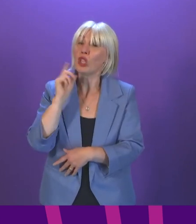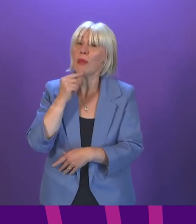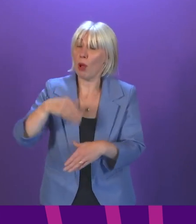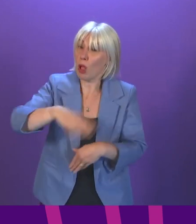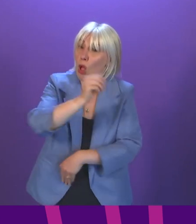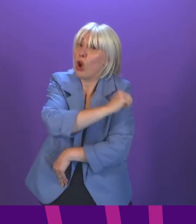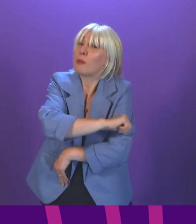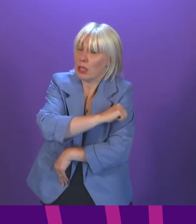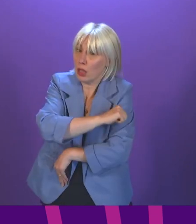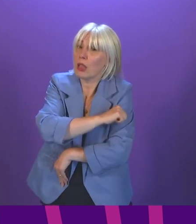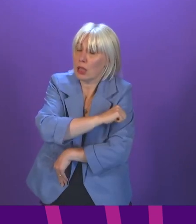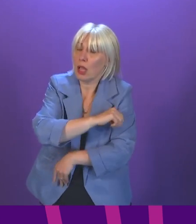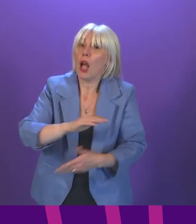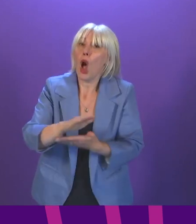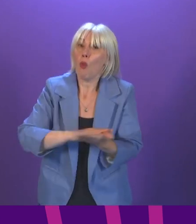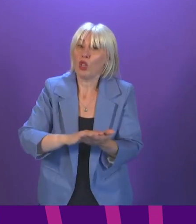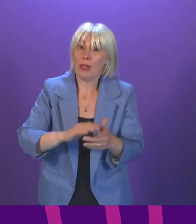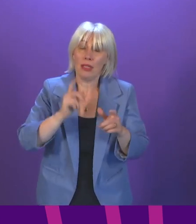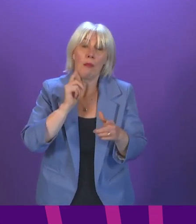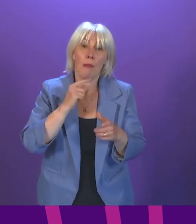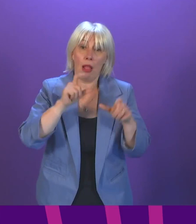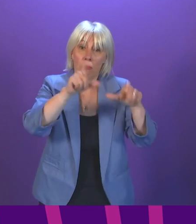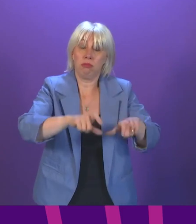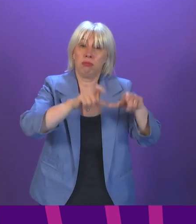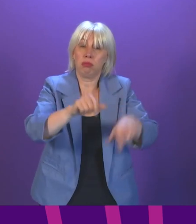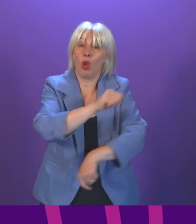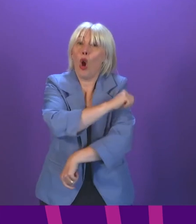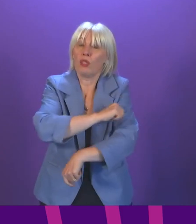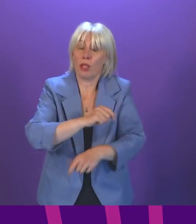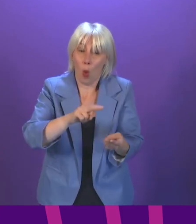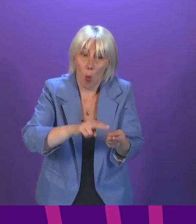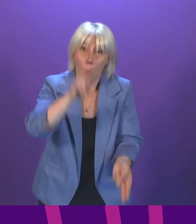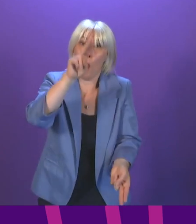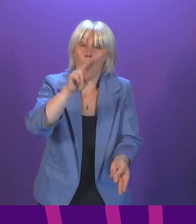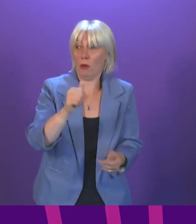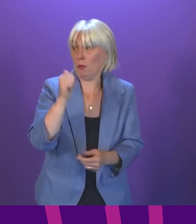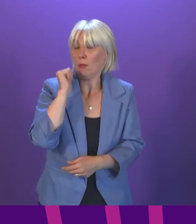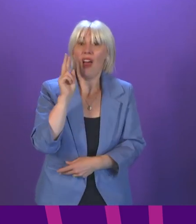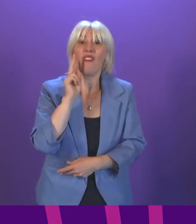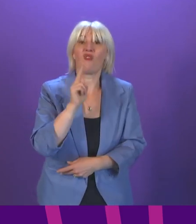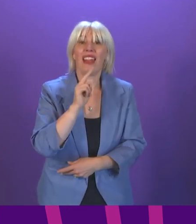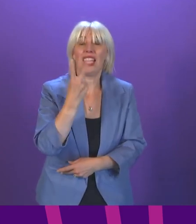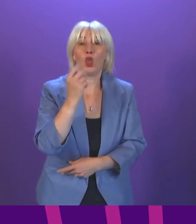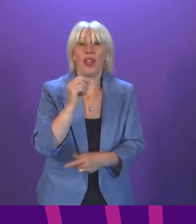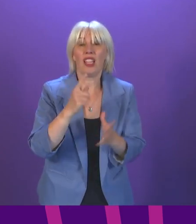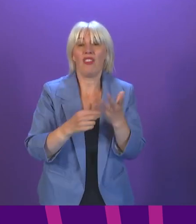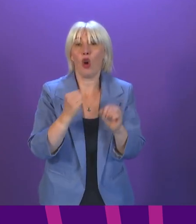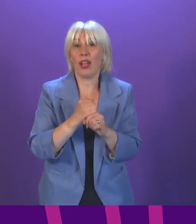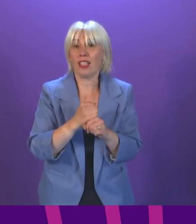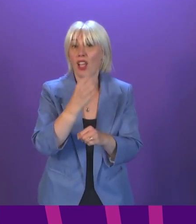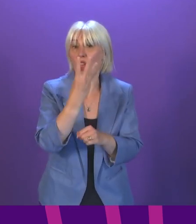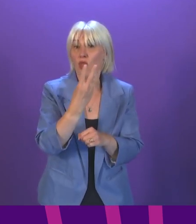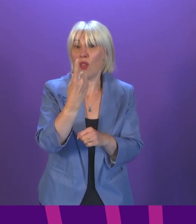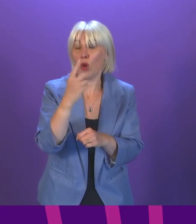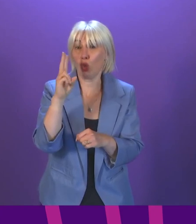As a result, hospital occupancy has also risen sharply. On Friday 20th of August, there were 312 people in